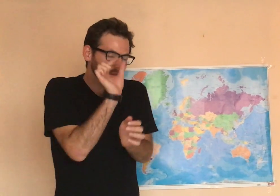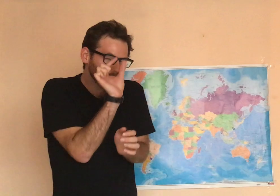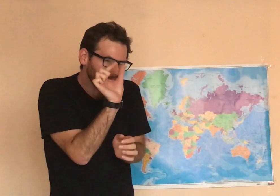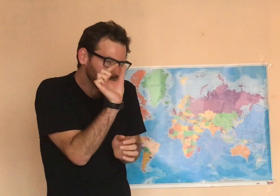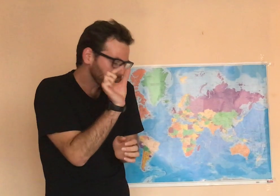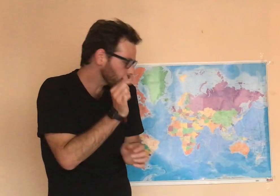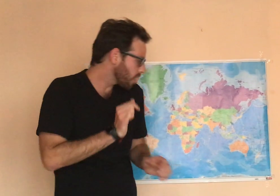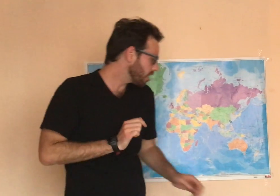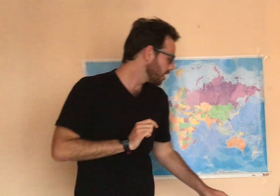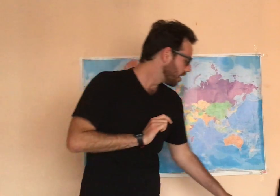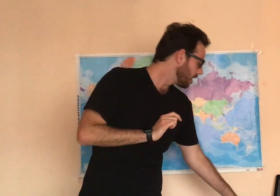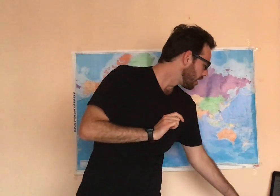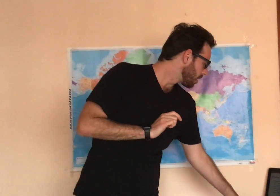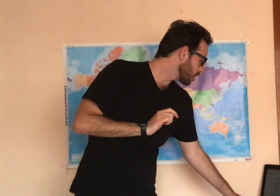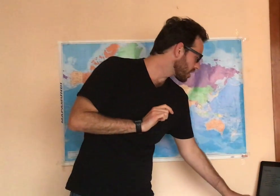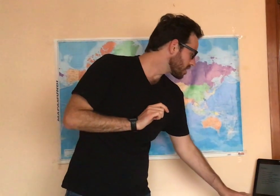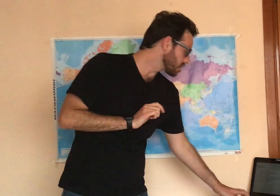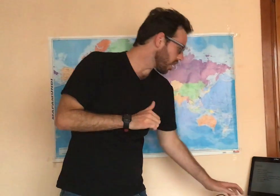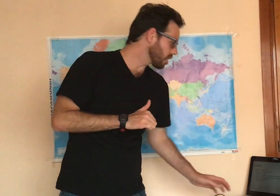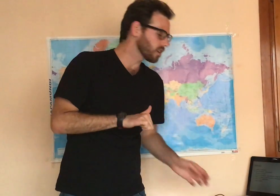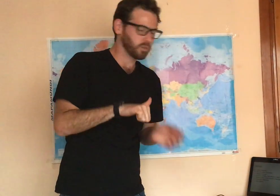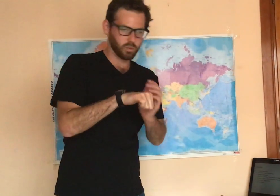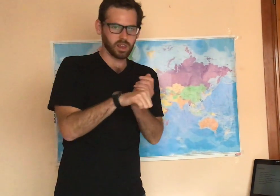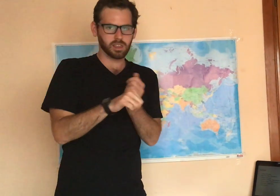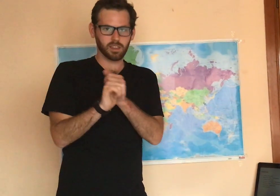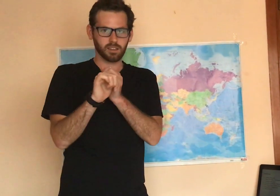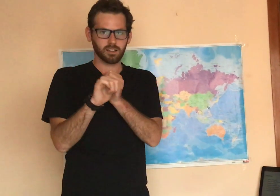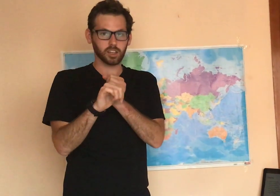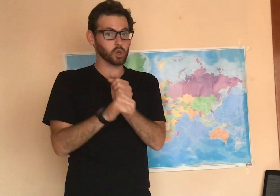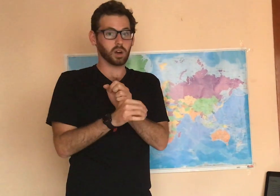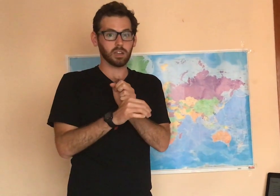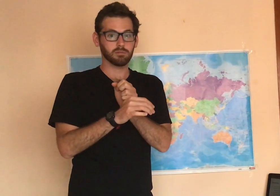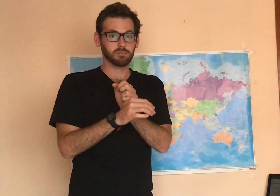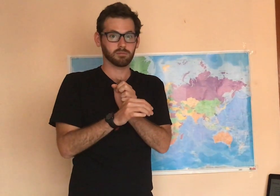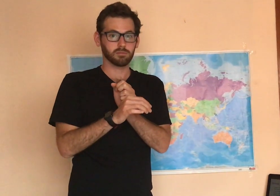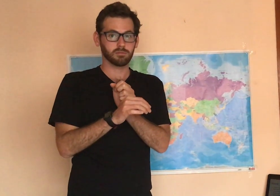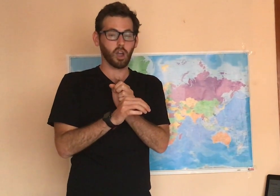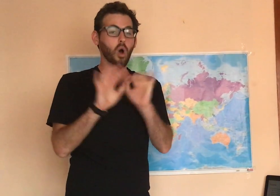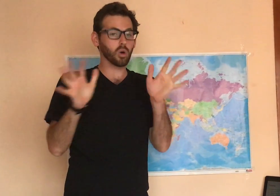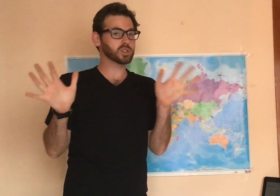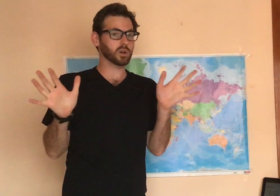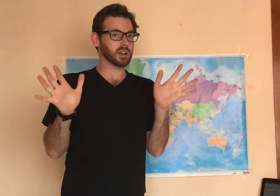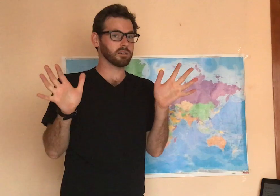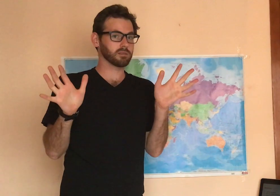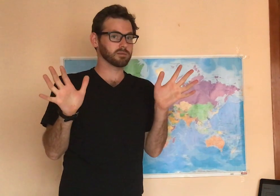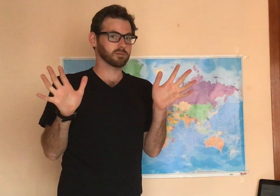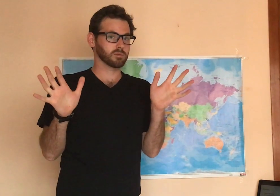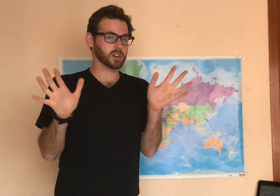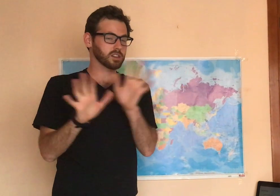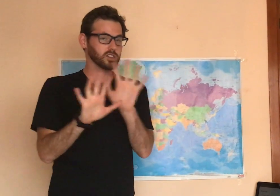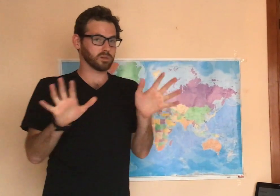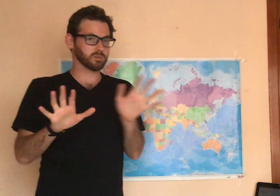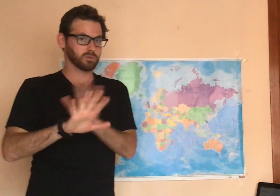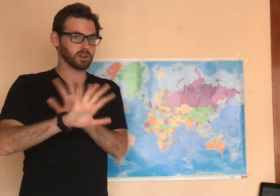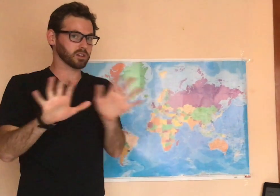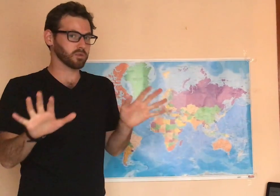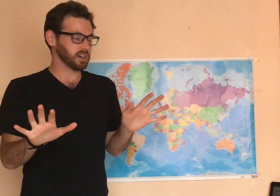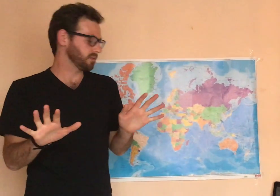Very, very small. We're going to start with a story. A whole story we're going to do. We're all going to read.